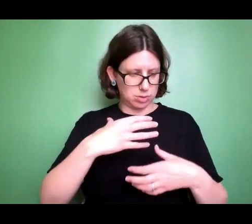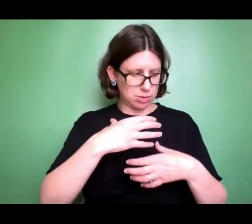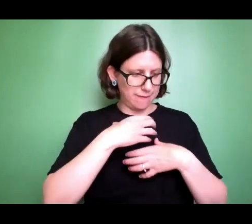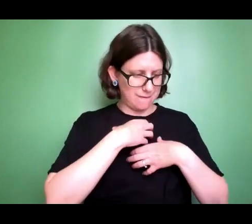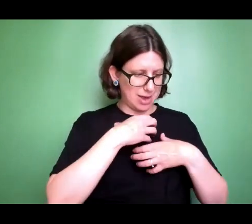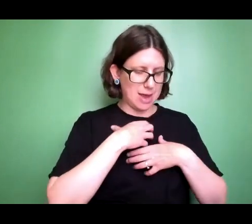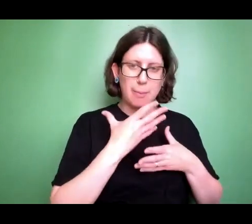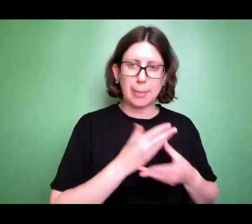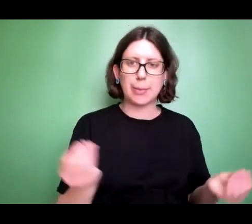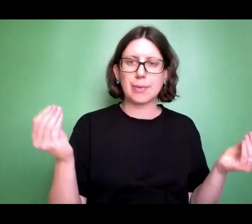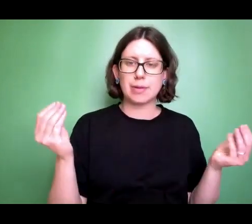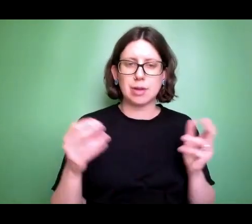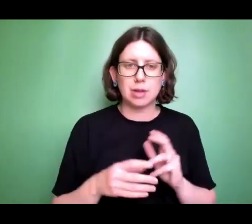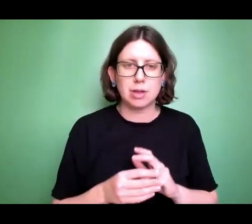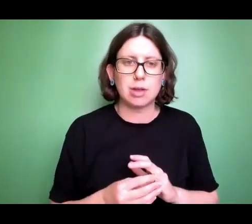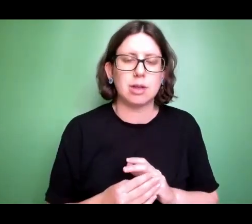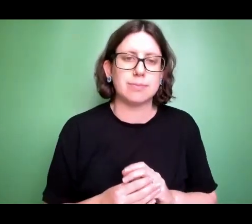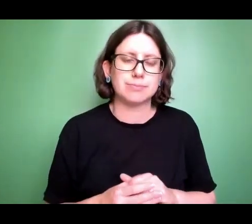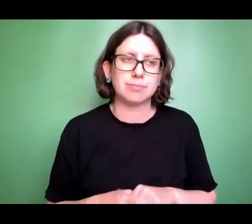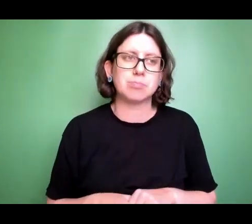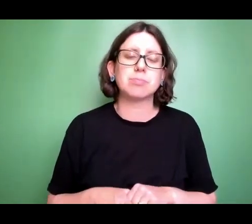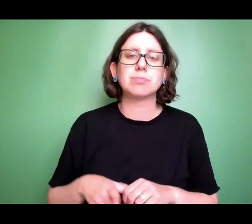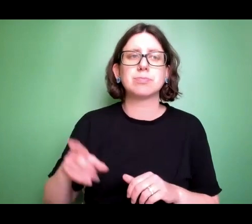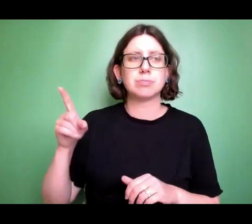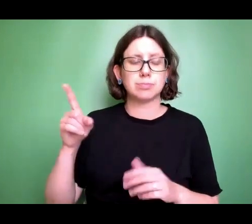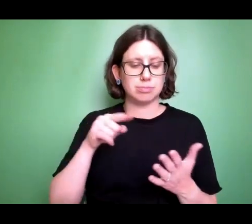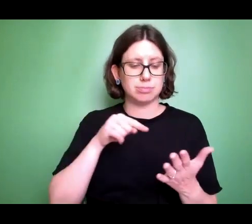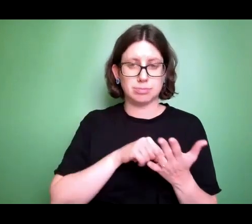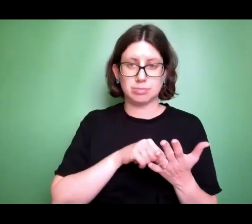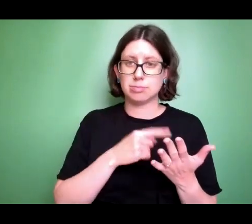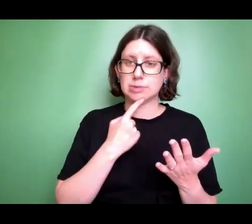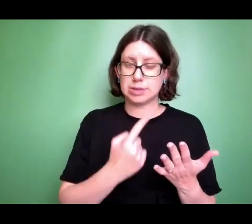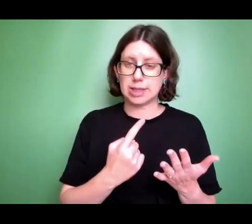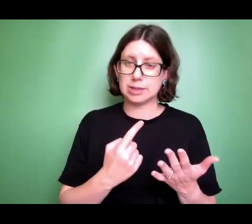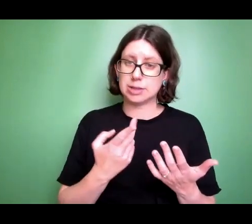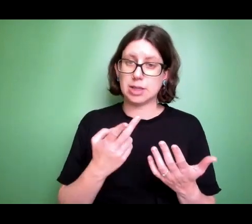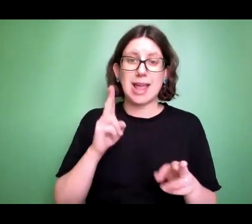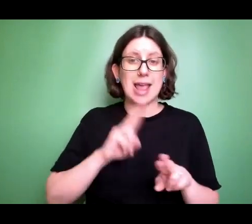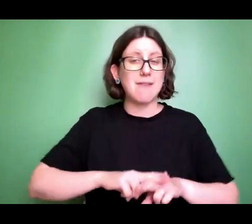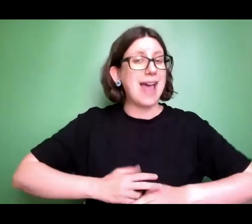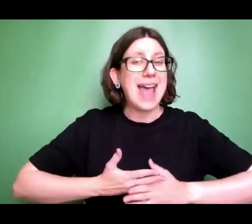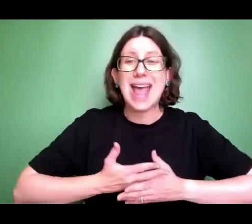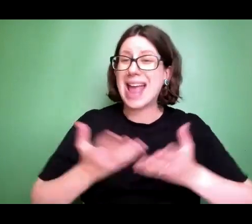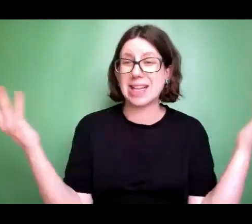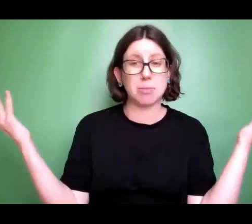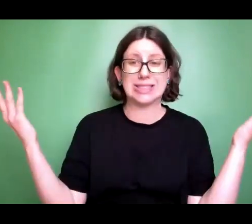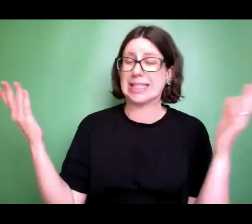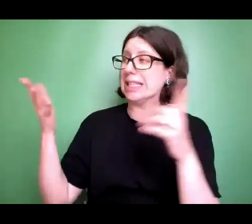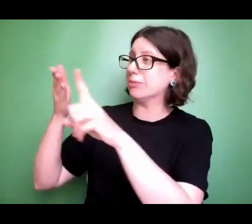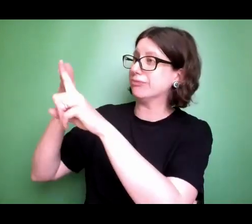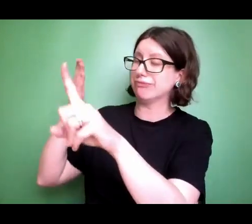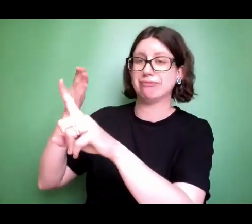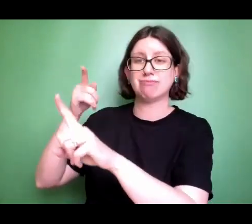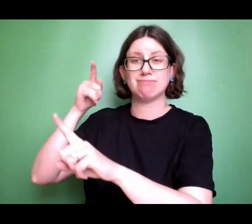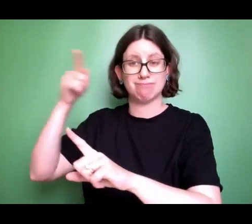apostle John says, if anyone acknowledges that Jesus is the son of God, God will live in them and they would live